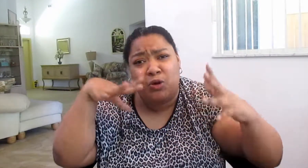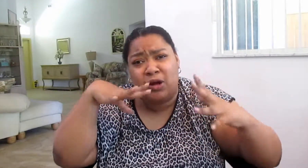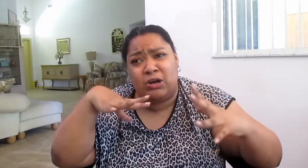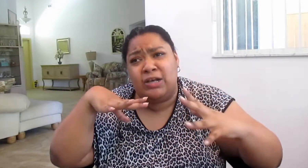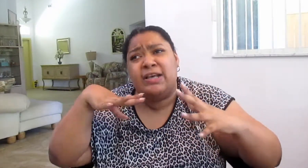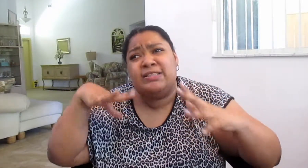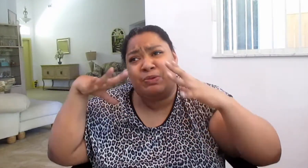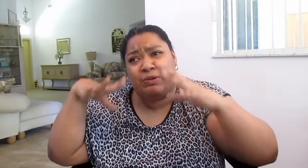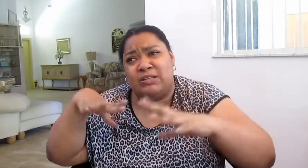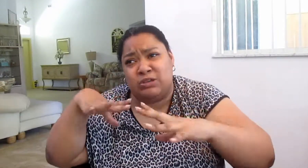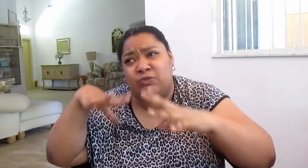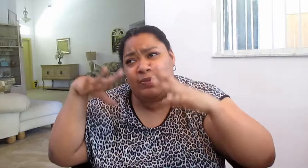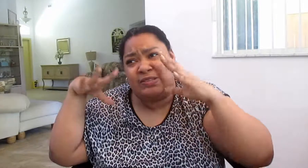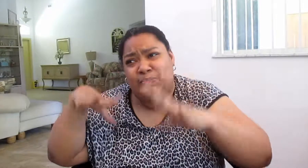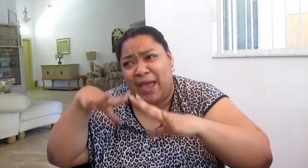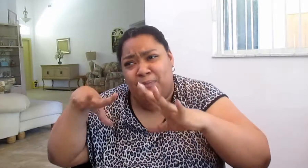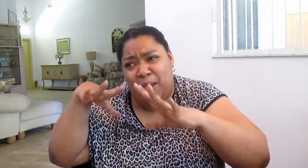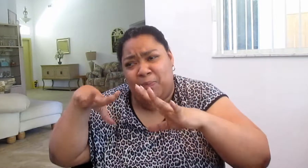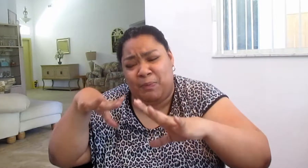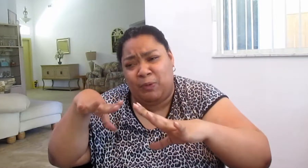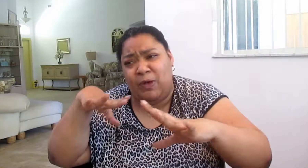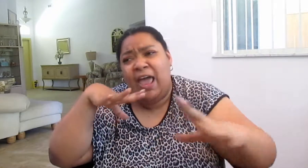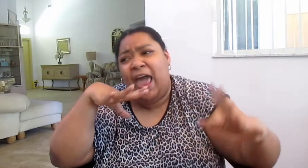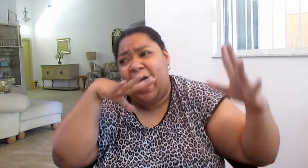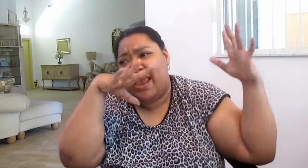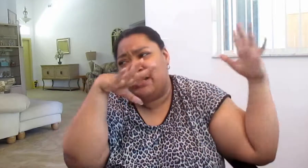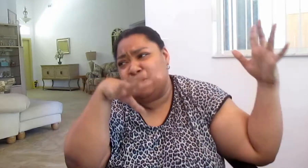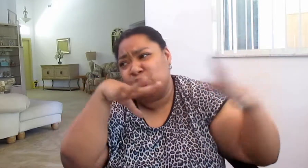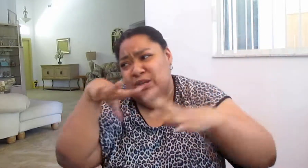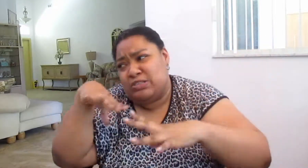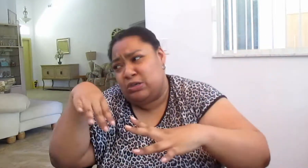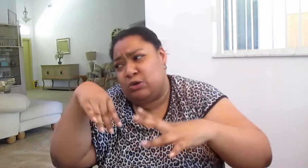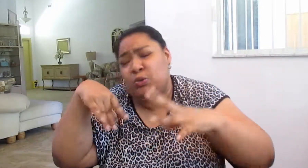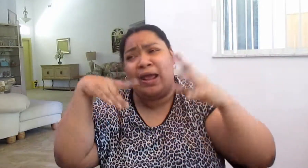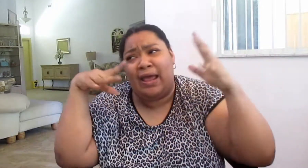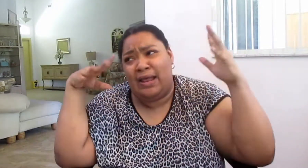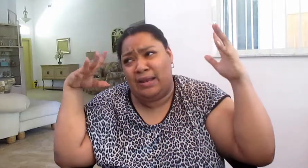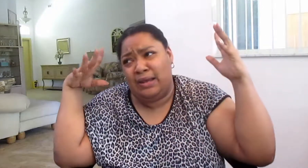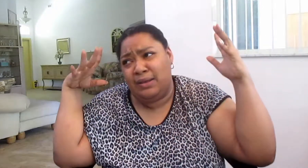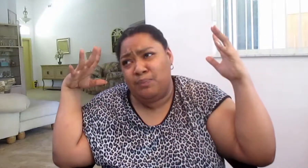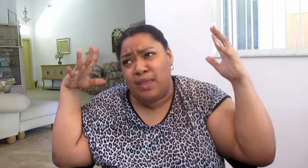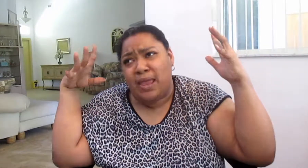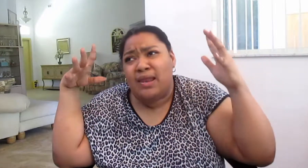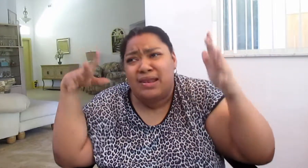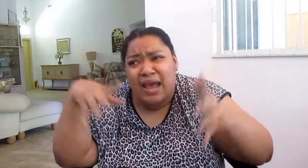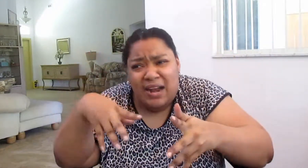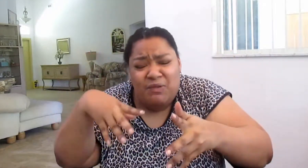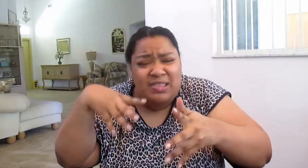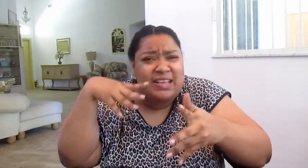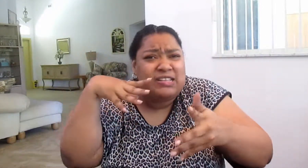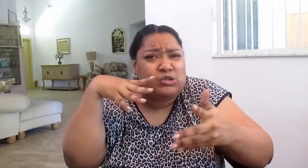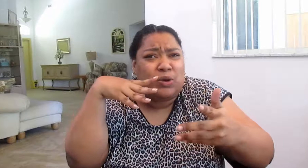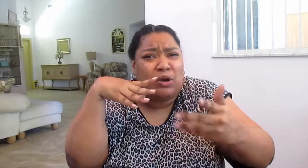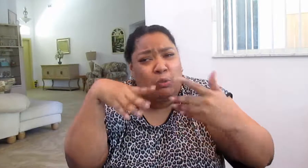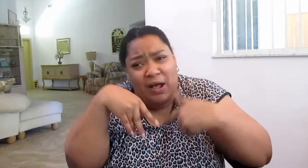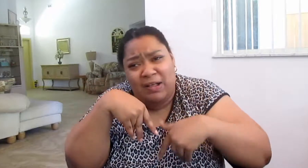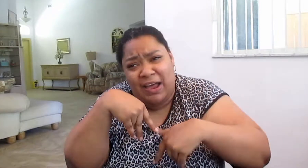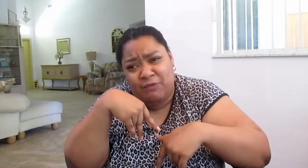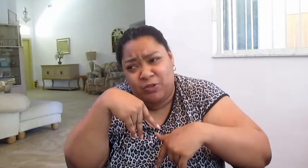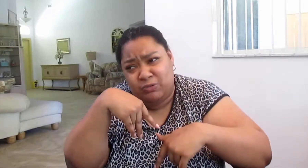wanted her to be rescued from these bad, bad people and she was rescued and not everything is going well after the